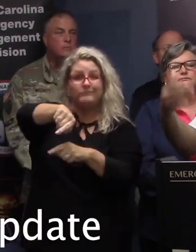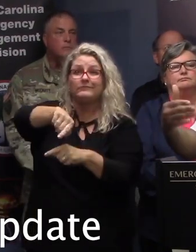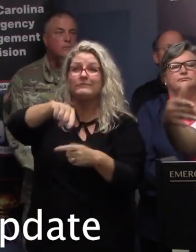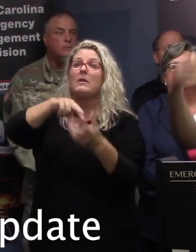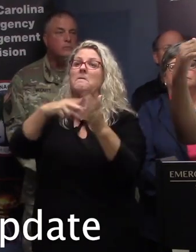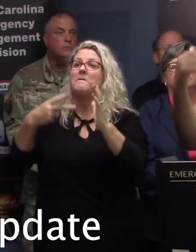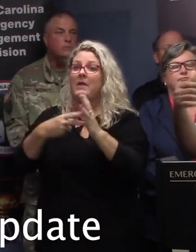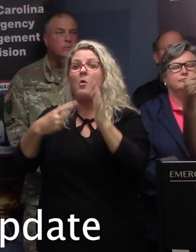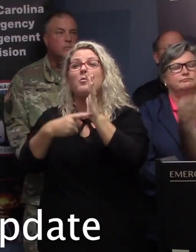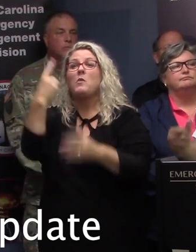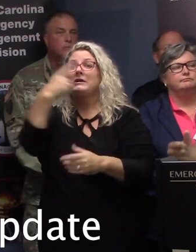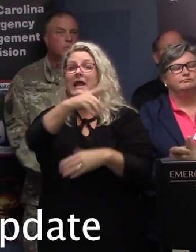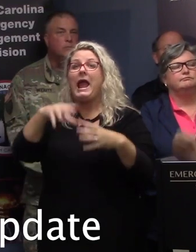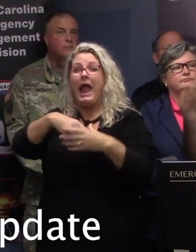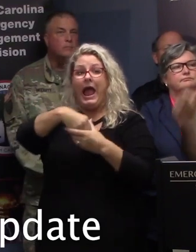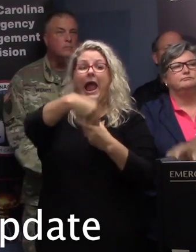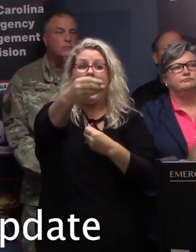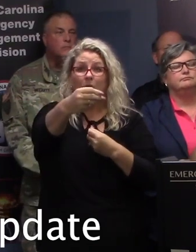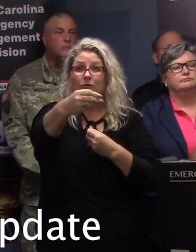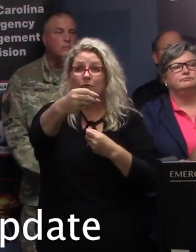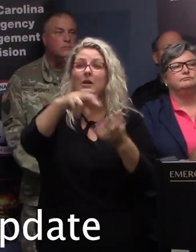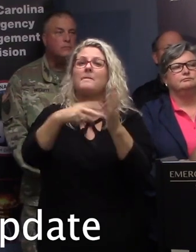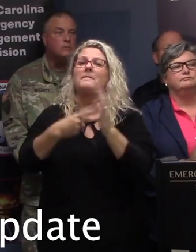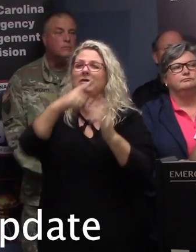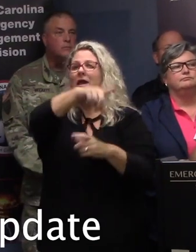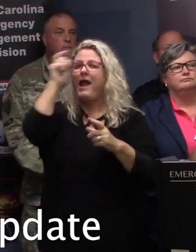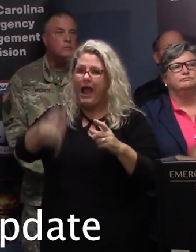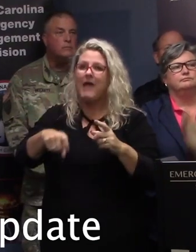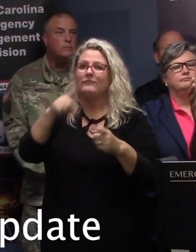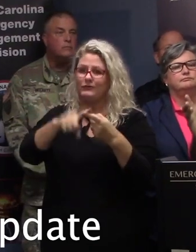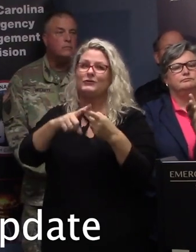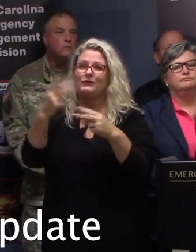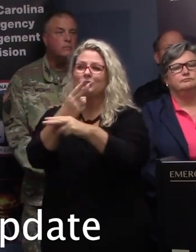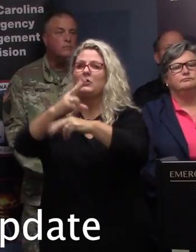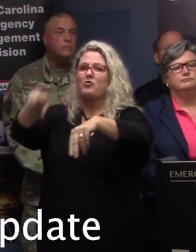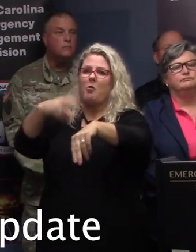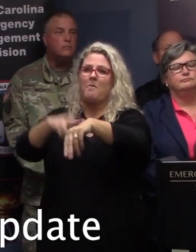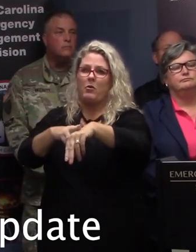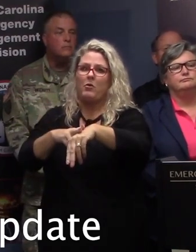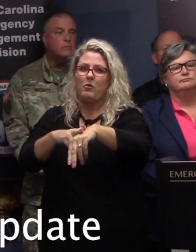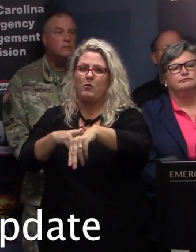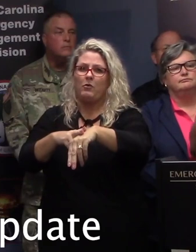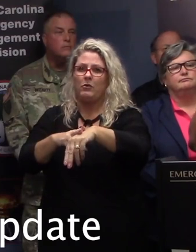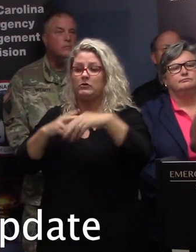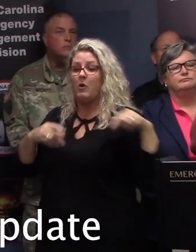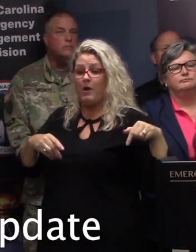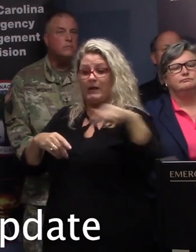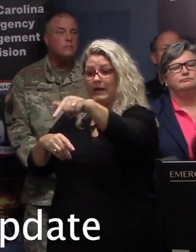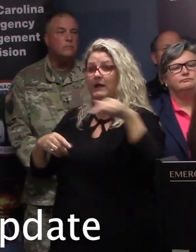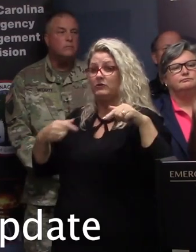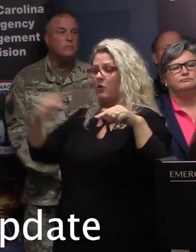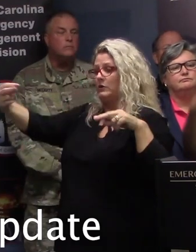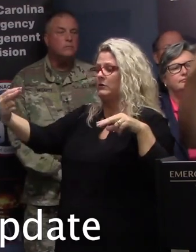to the normal westbound lanes of I-26. Now, once they're on the reverted side, there